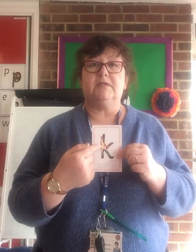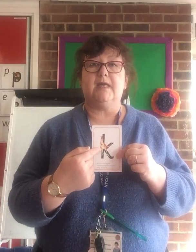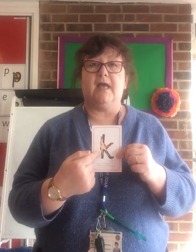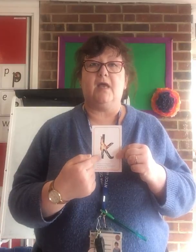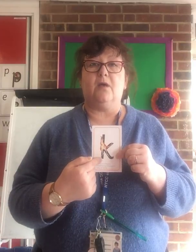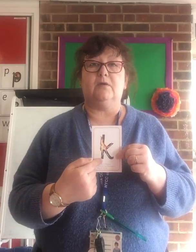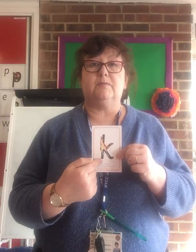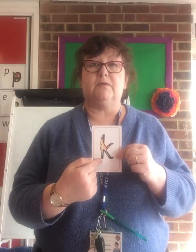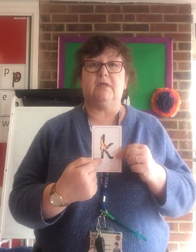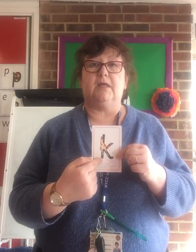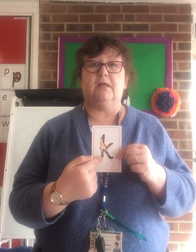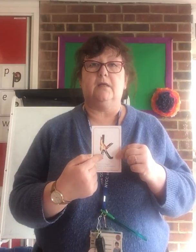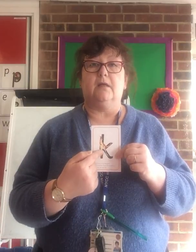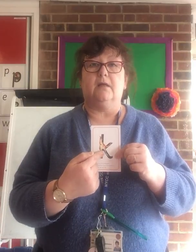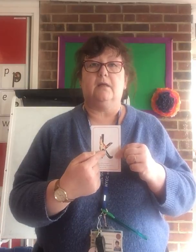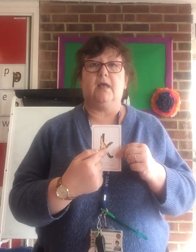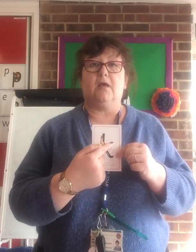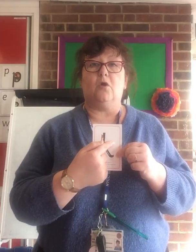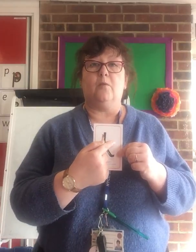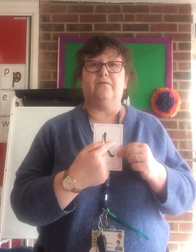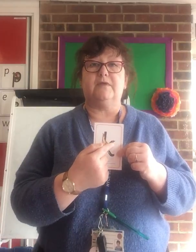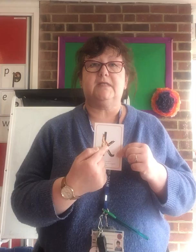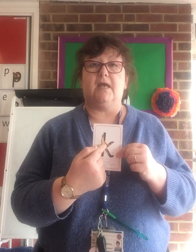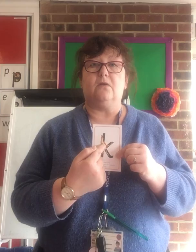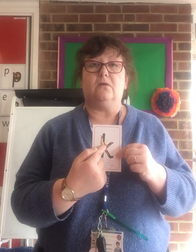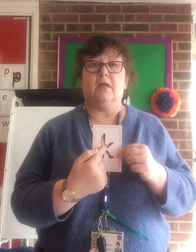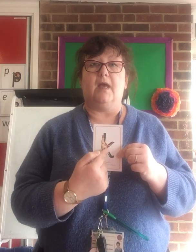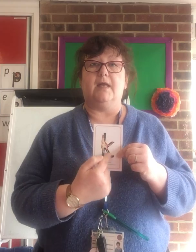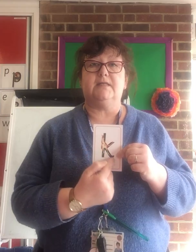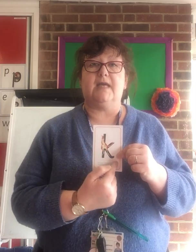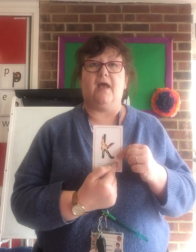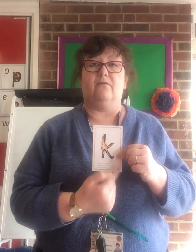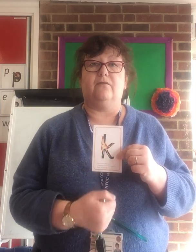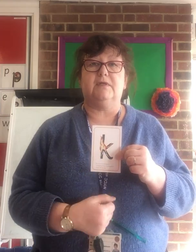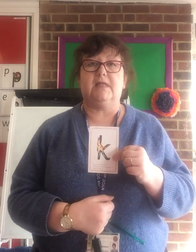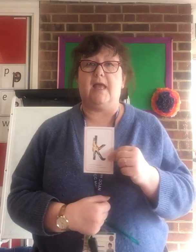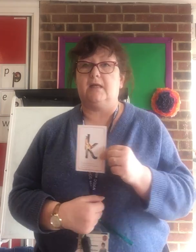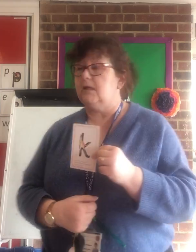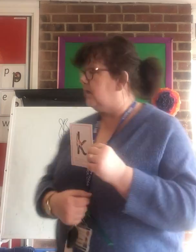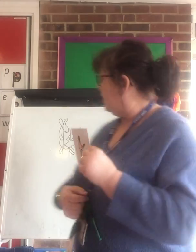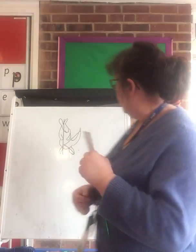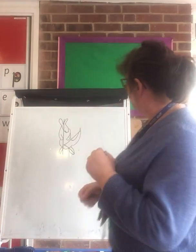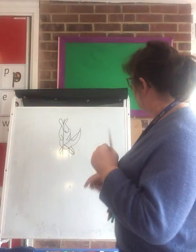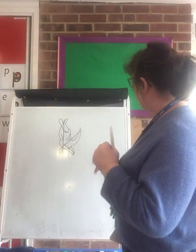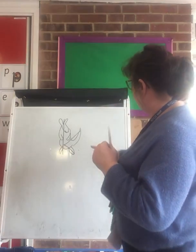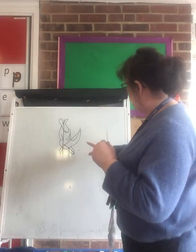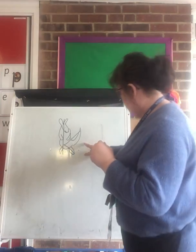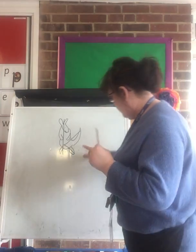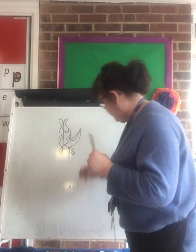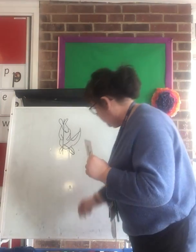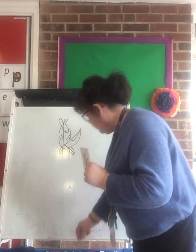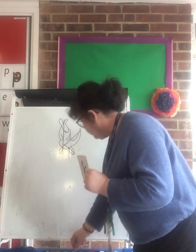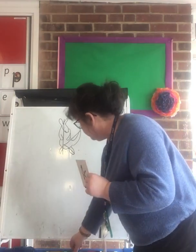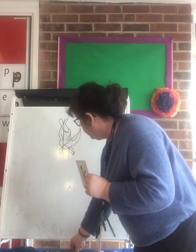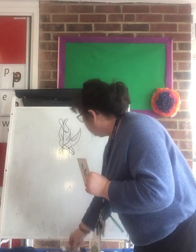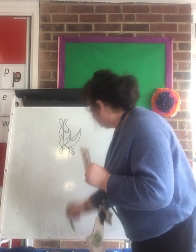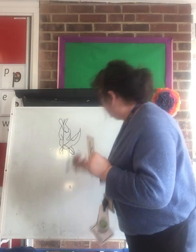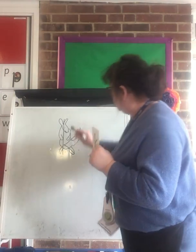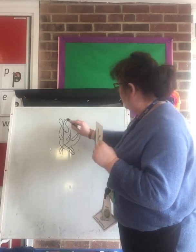down his body, kick up for his tail and down for his leg. Here's one I've written on the board. So